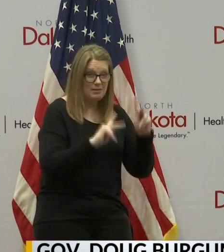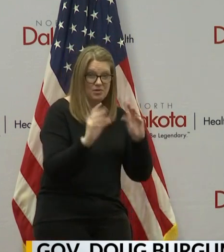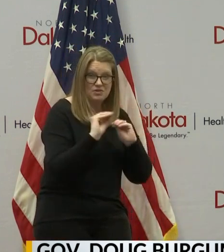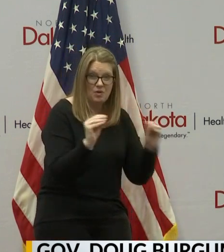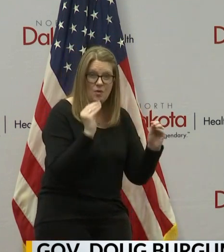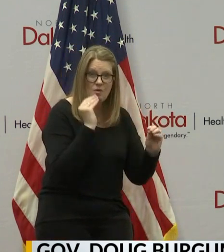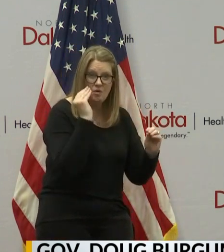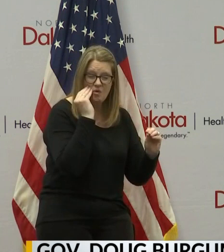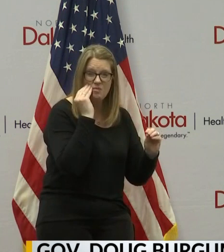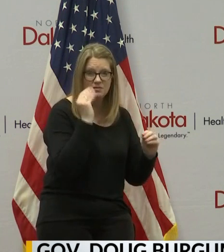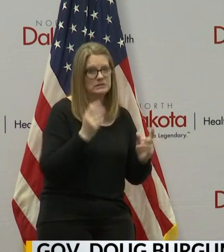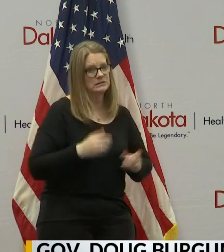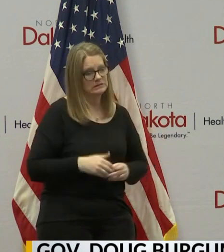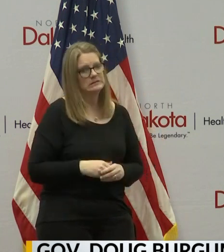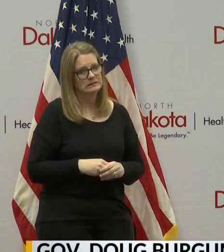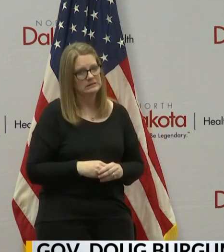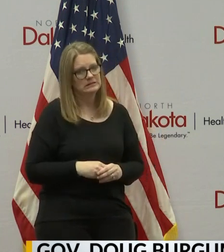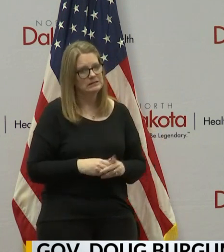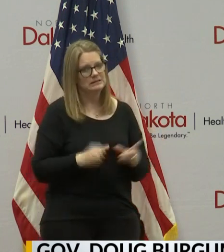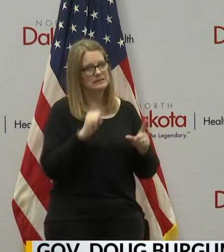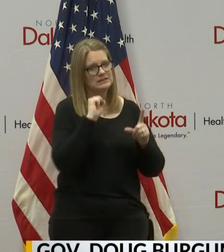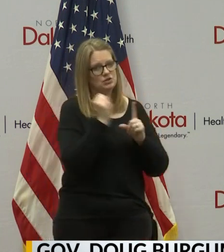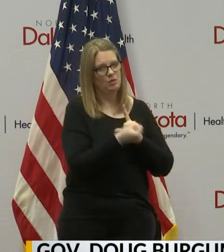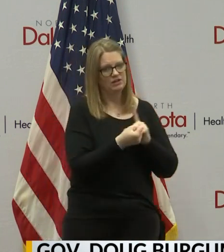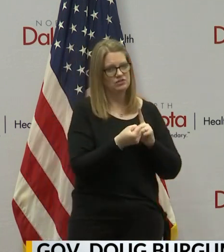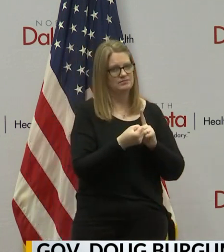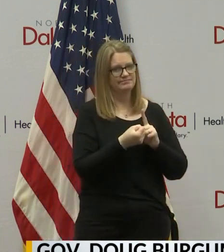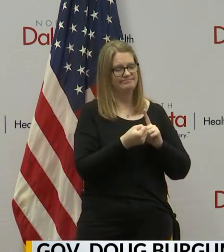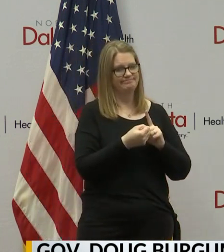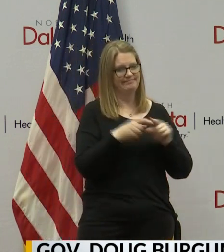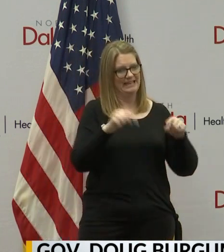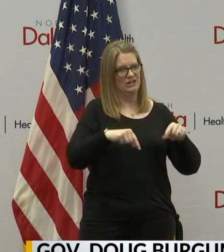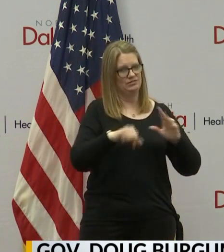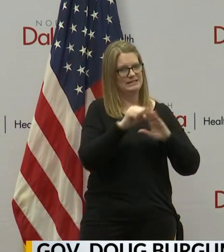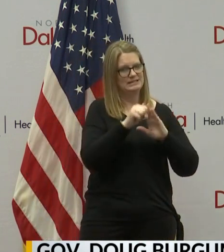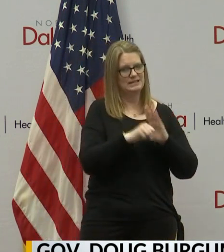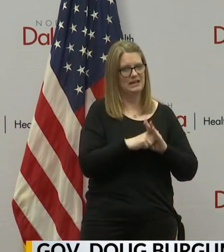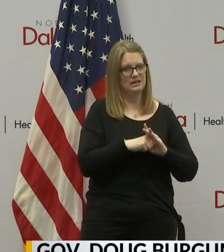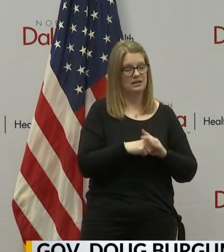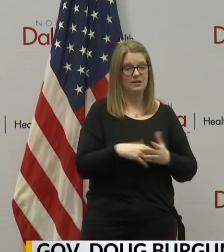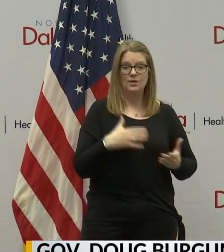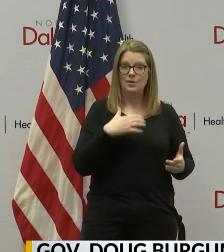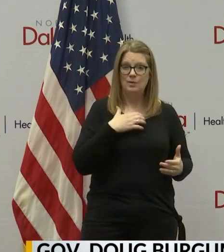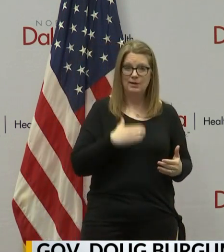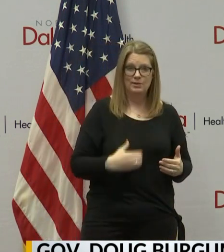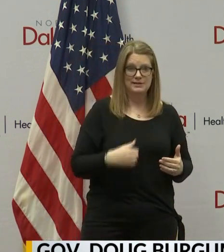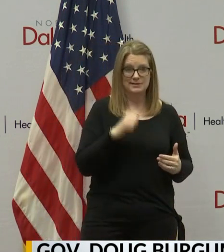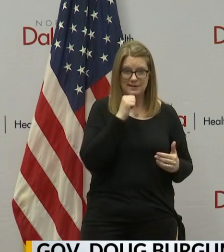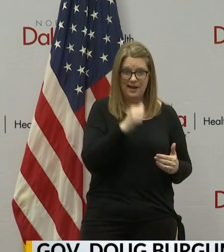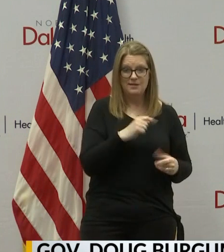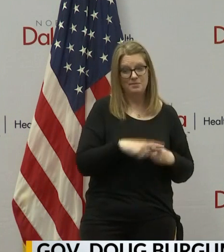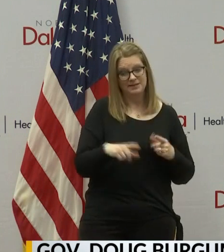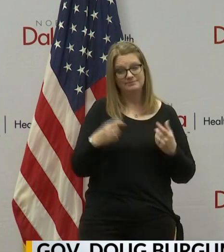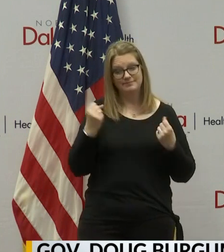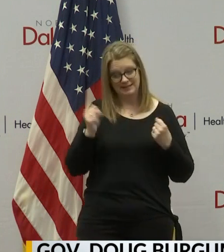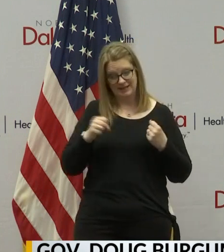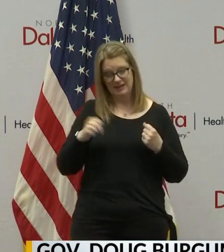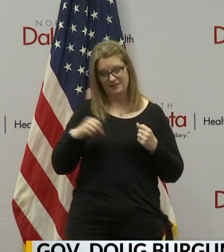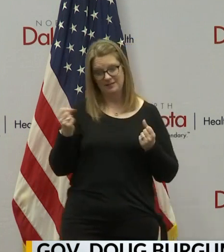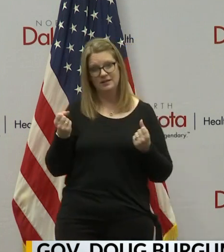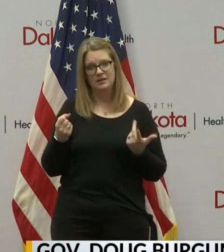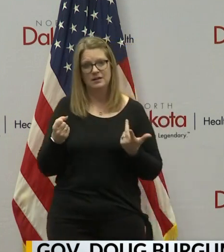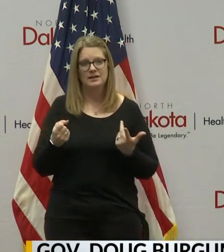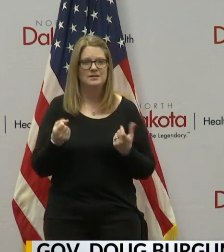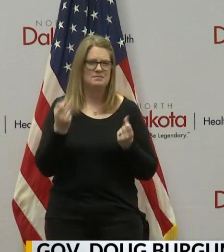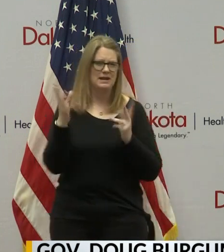for some people in our state. And while we wish it was and so it is, there's a lot of misconceptions about